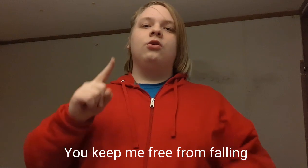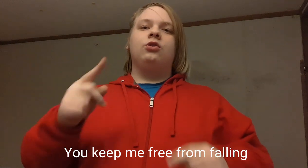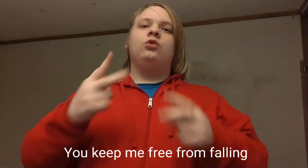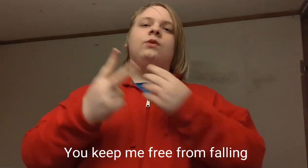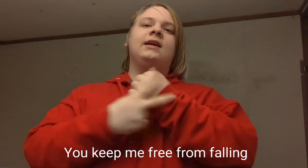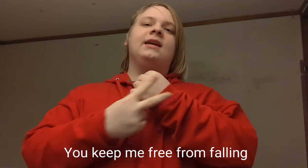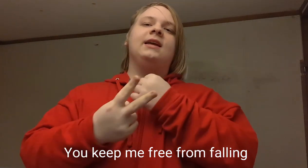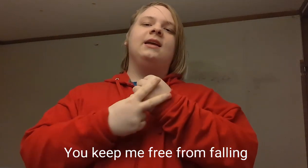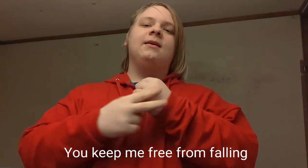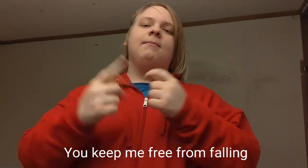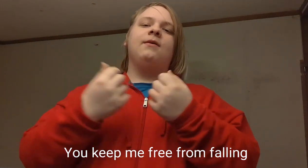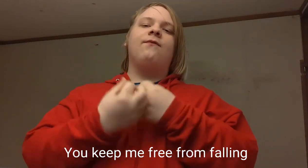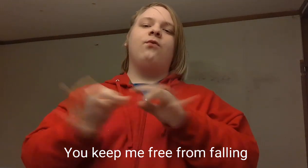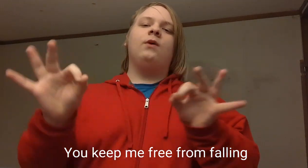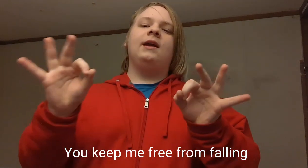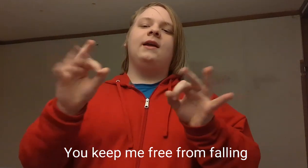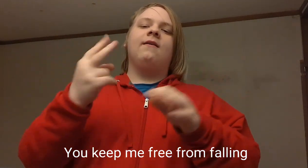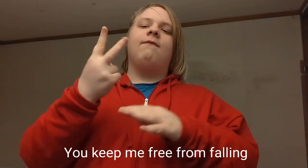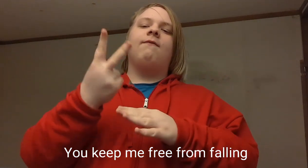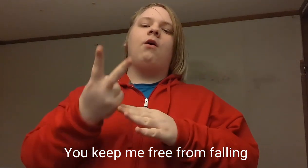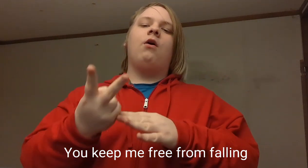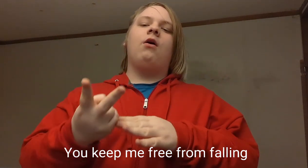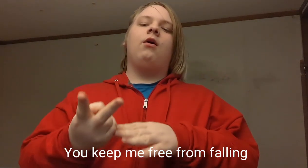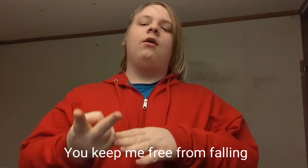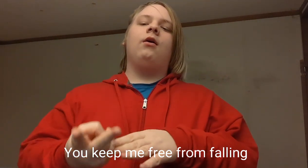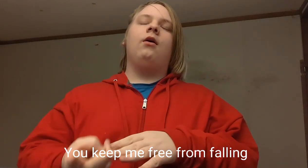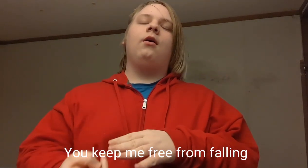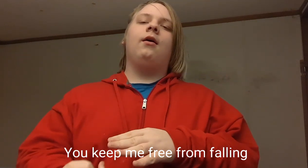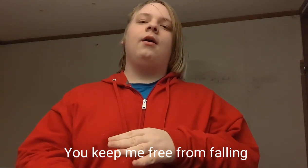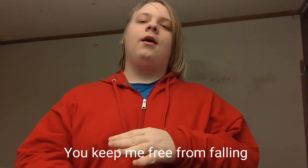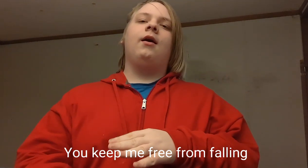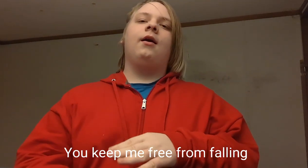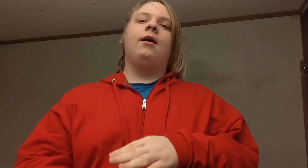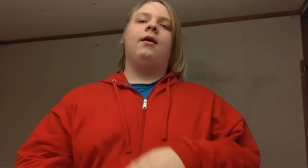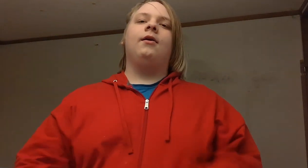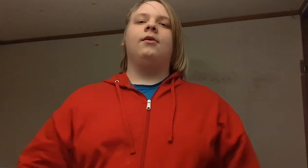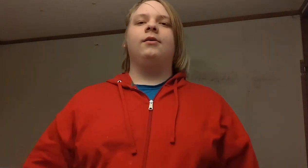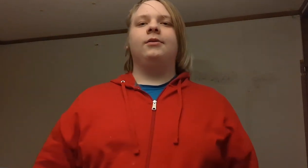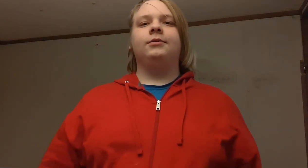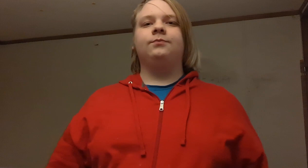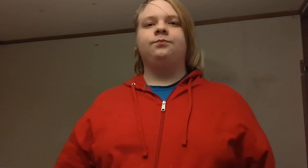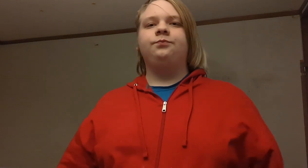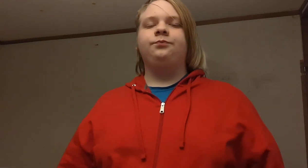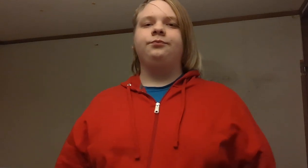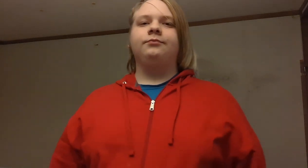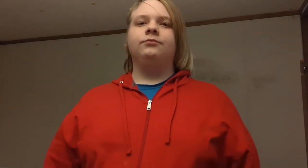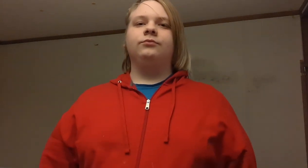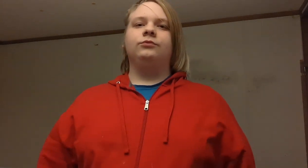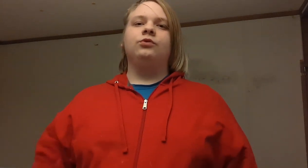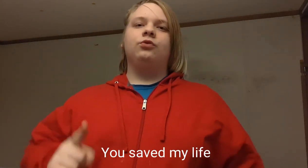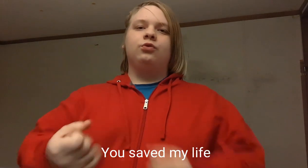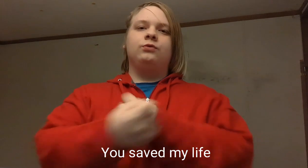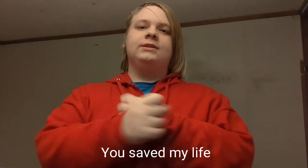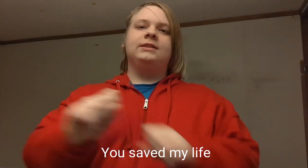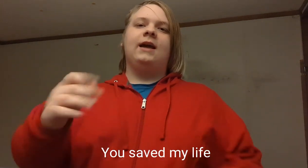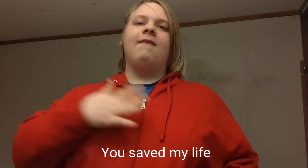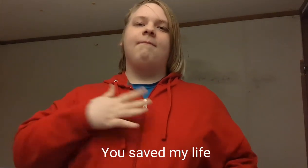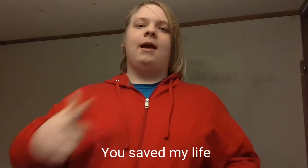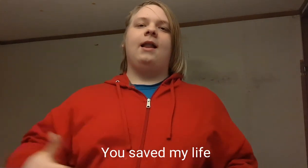me free from falling You saved my life,